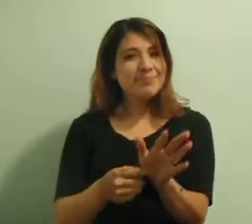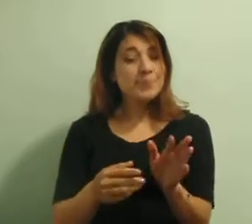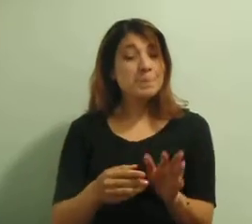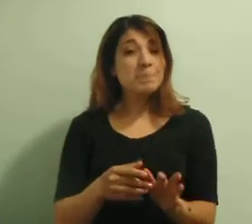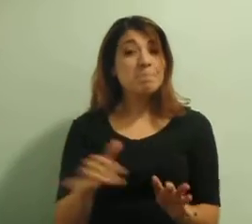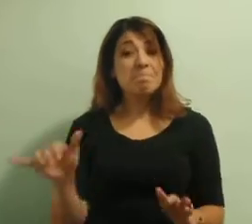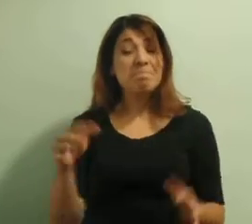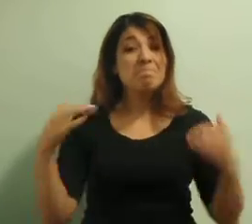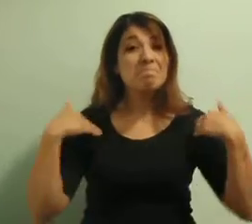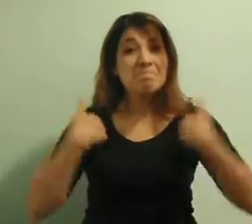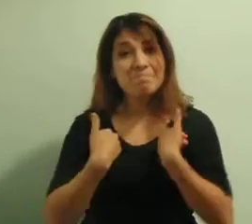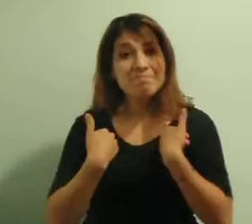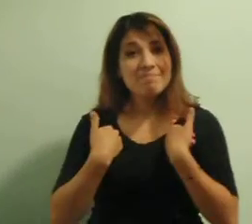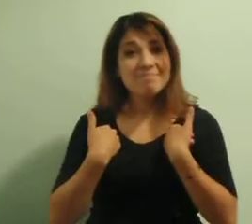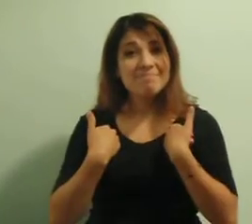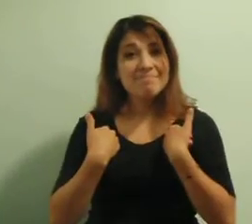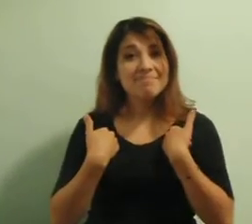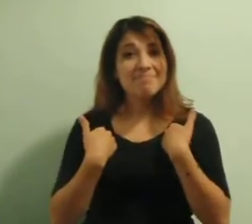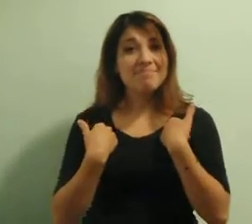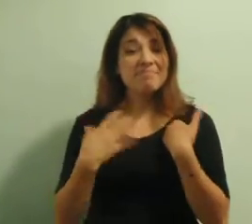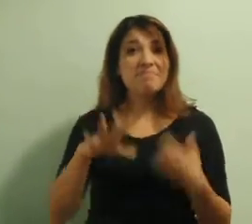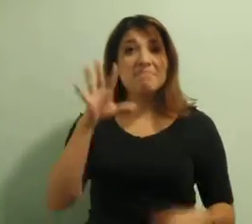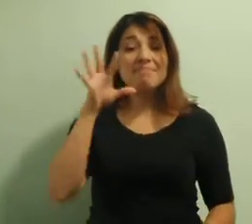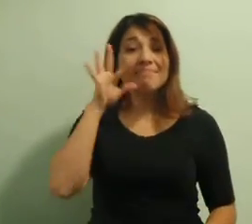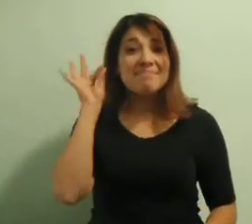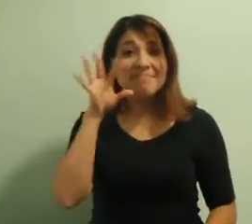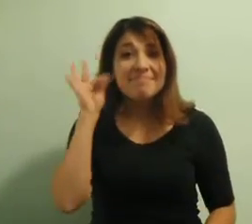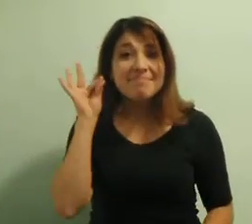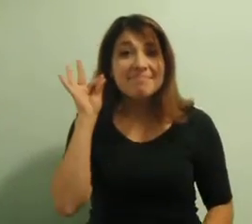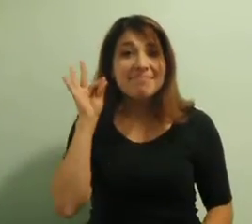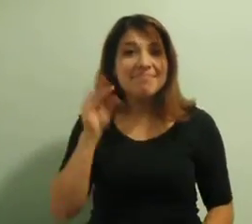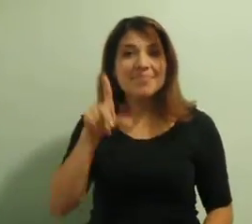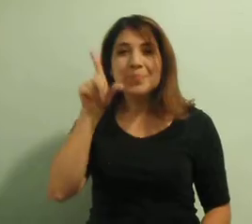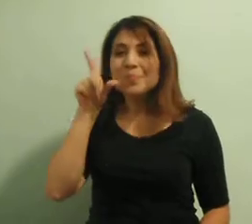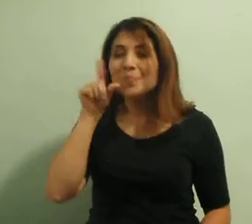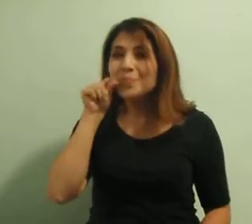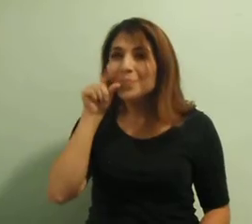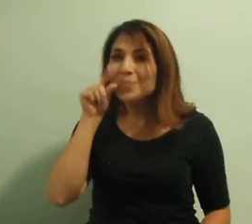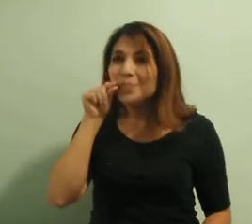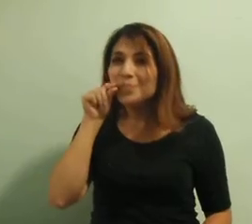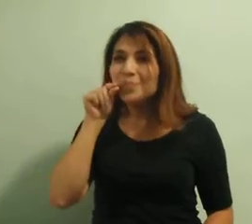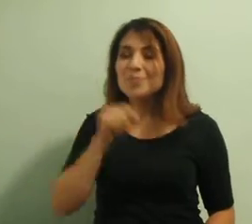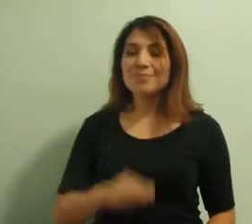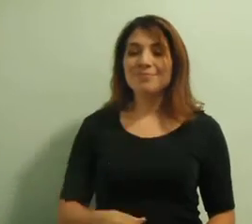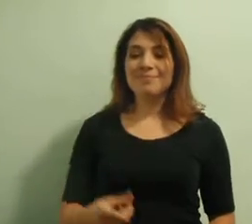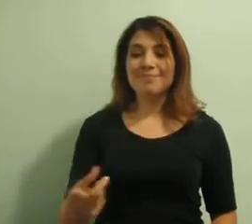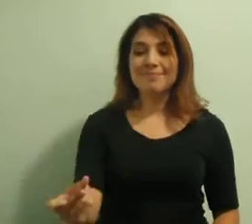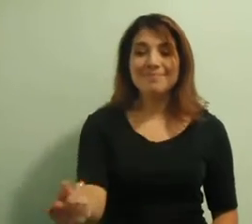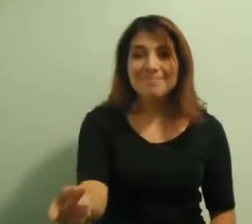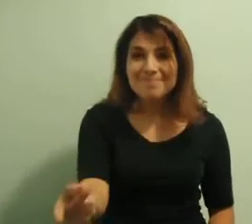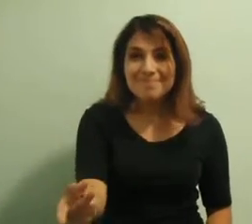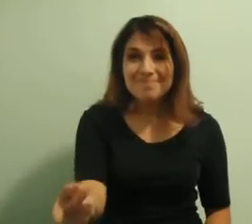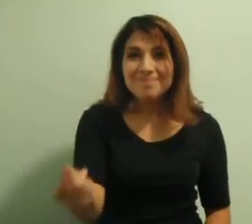teach them would be animals, cat, bird, dog,